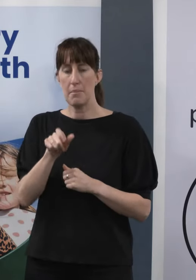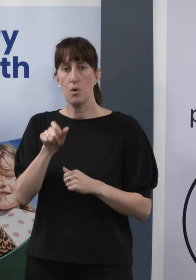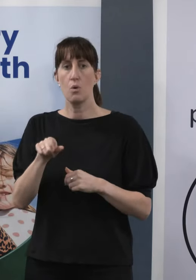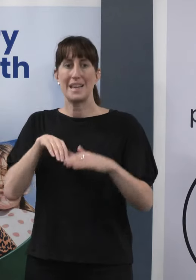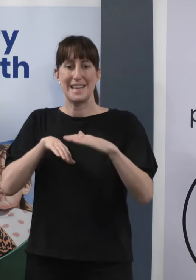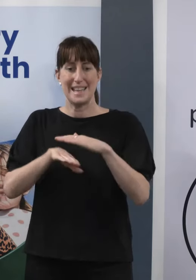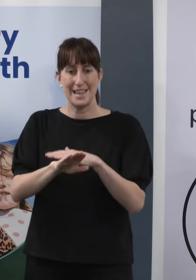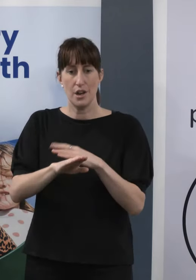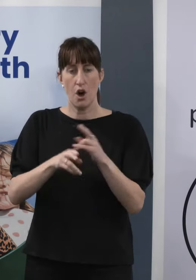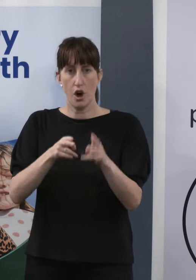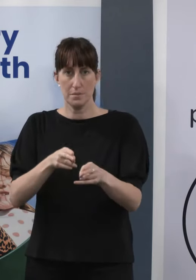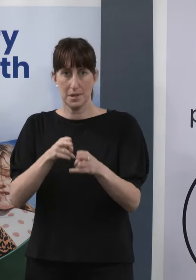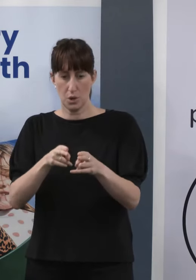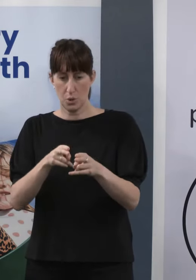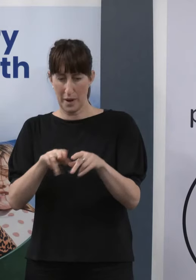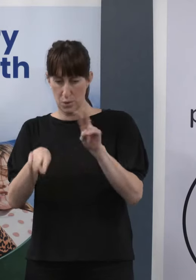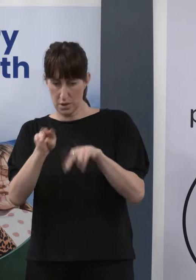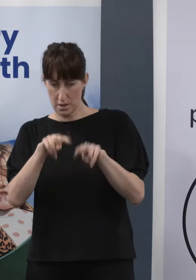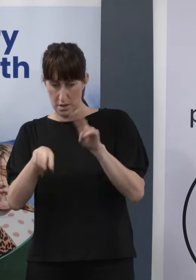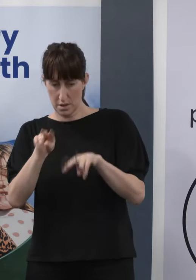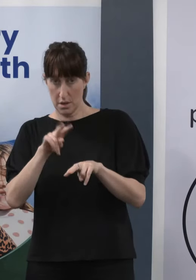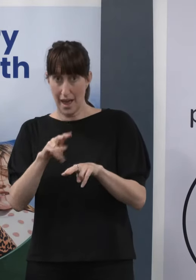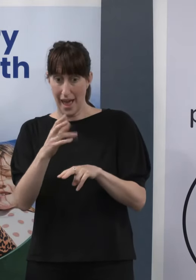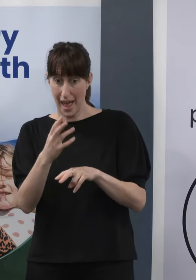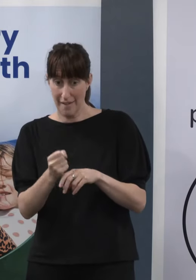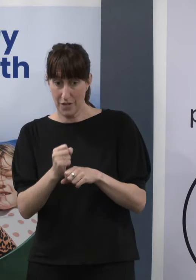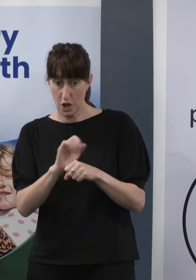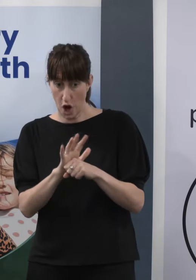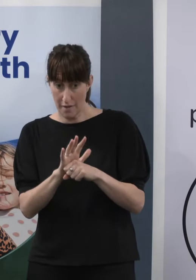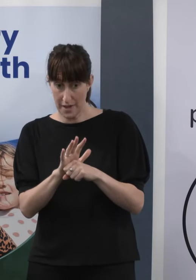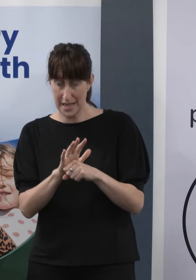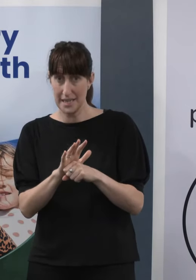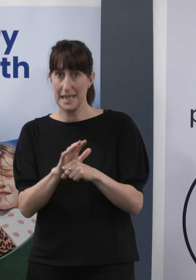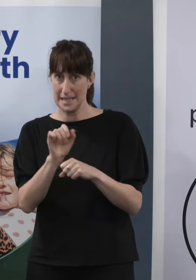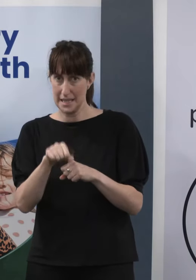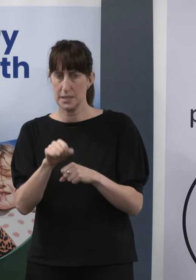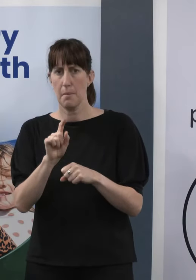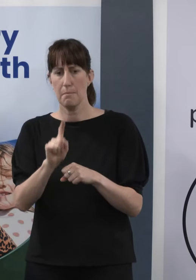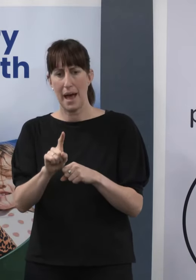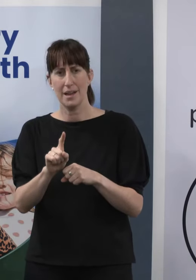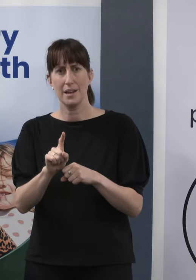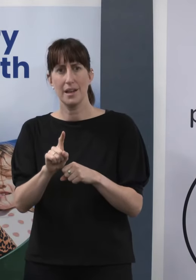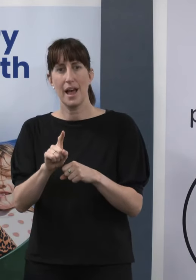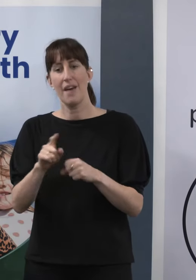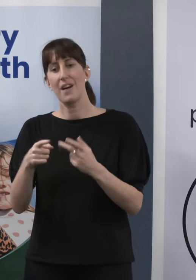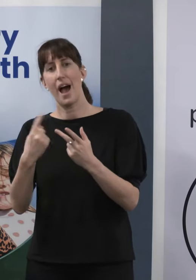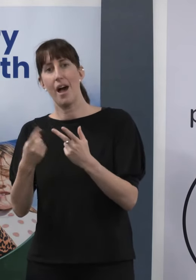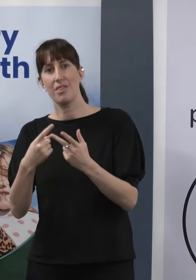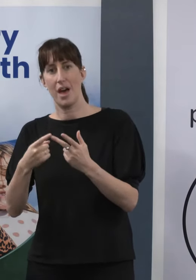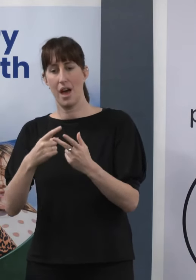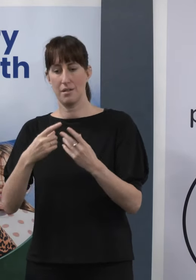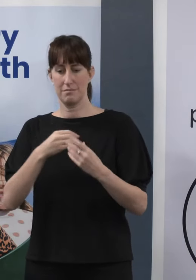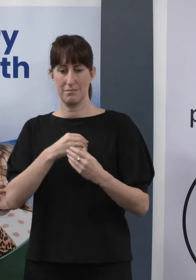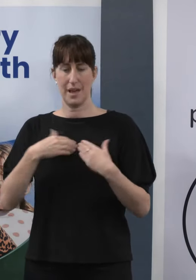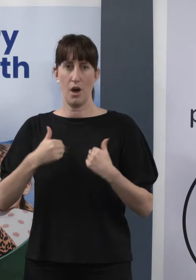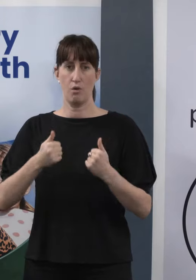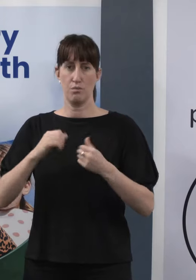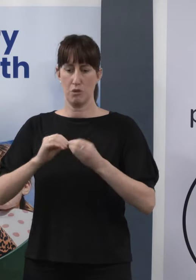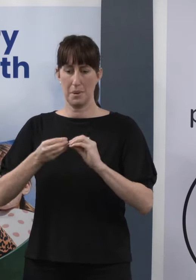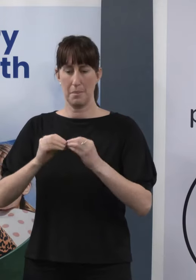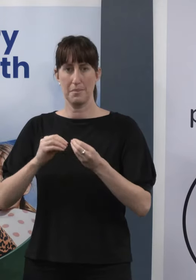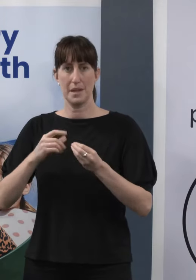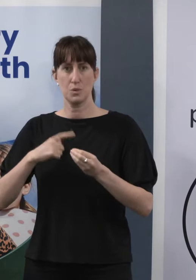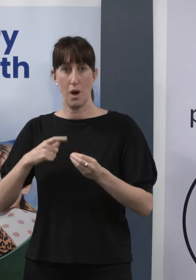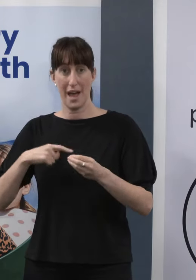have COVID as the main underlying cause or a contributing cause, and our information, the data suggests that